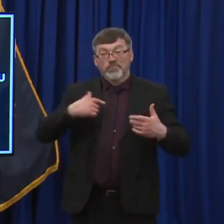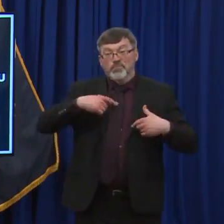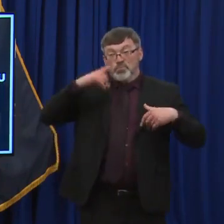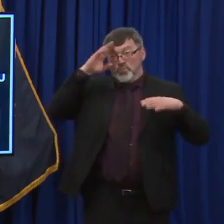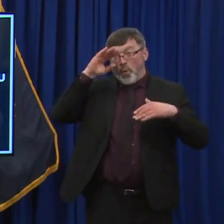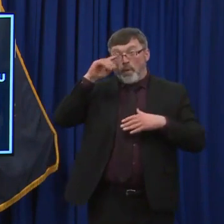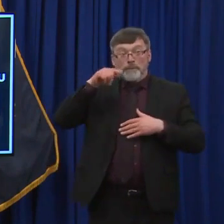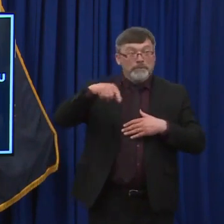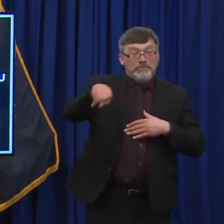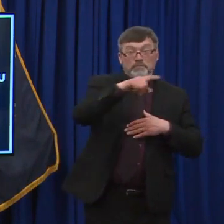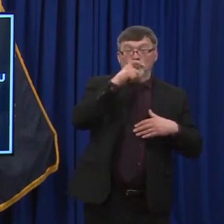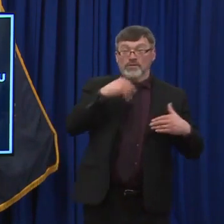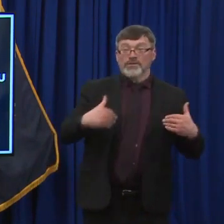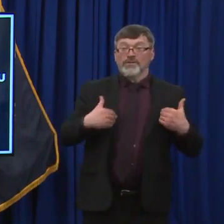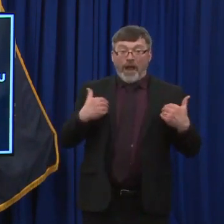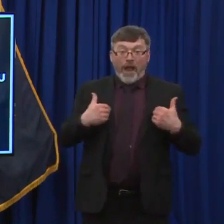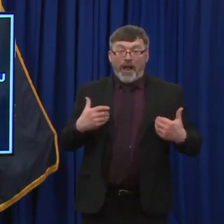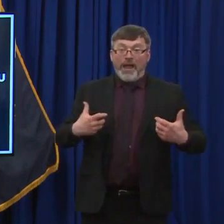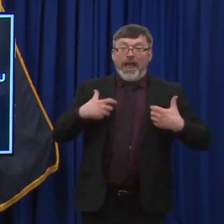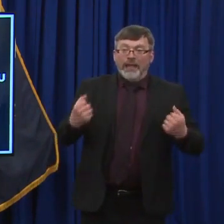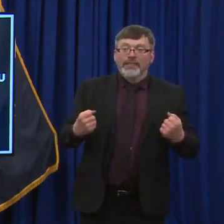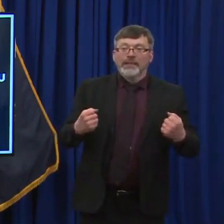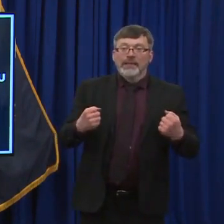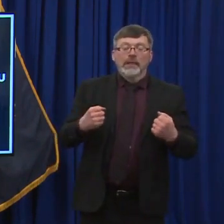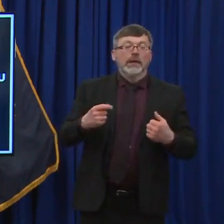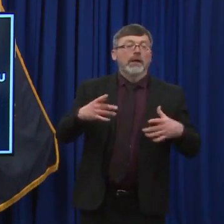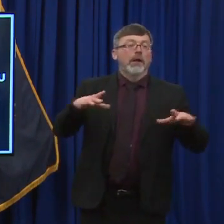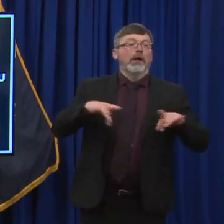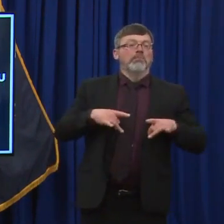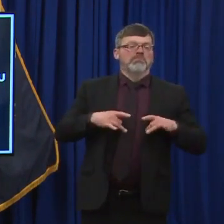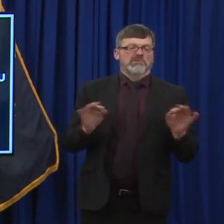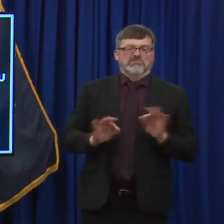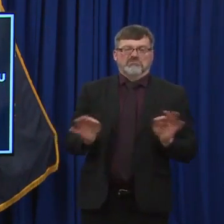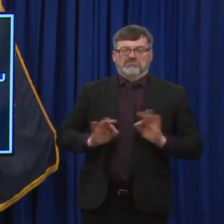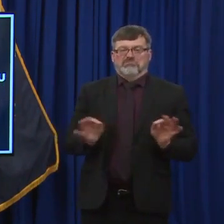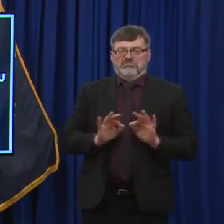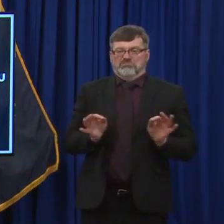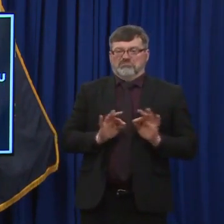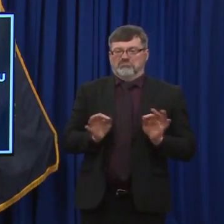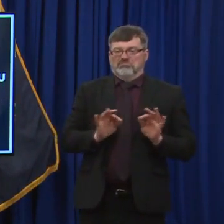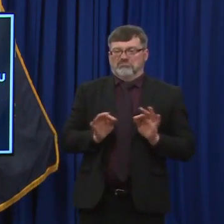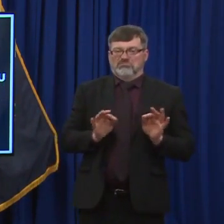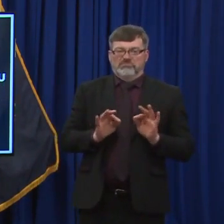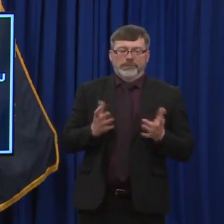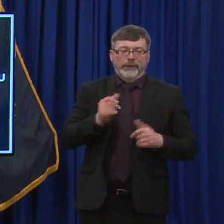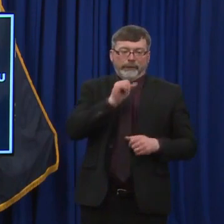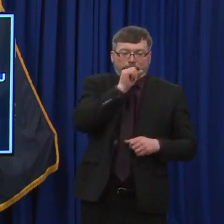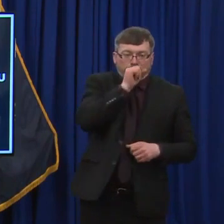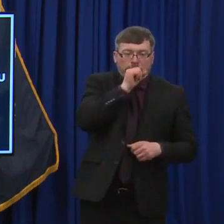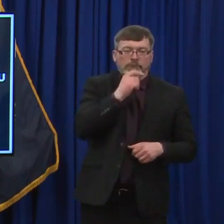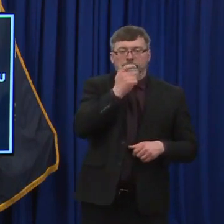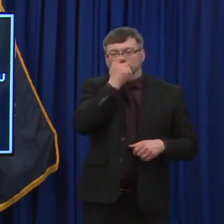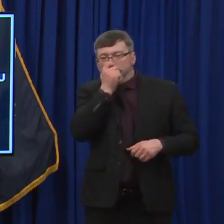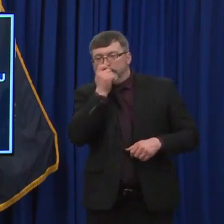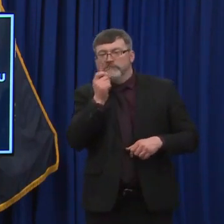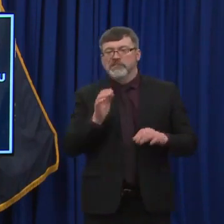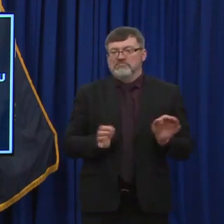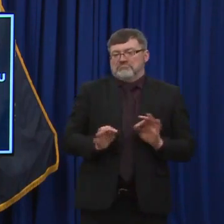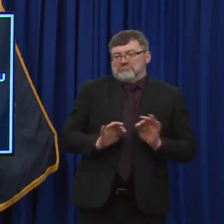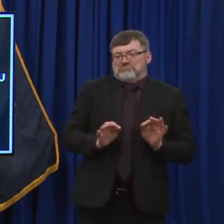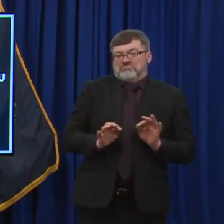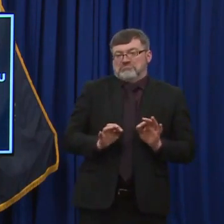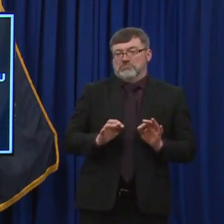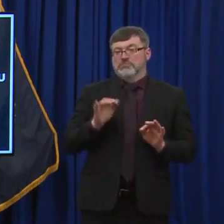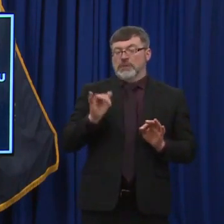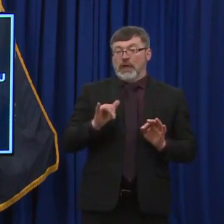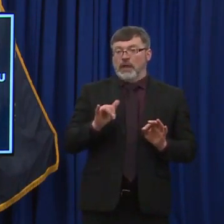more asymptomatic or light symptoms, if anything. And again, as the vaccine becomes more and more available and we get through,